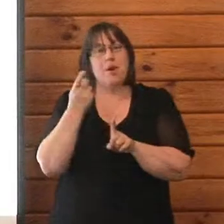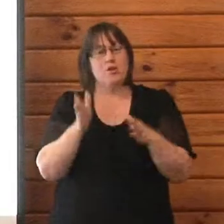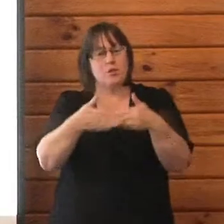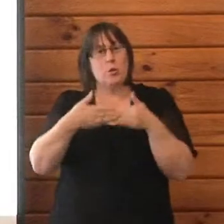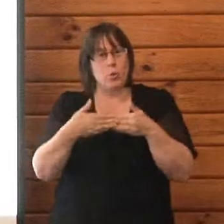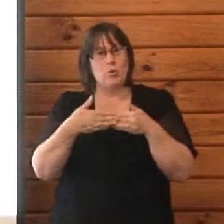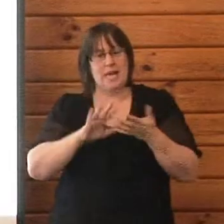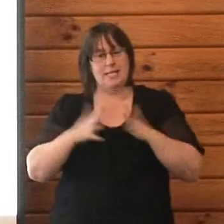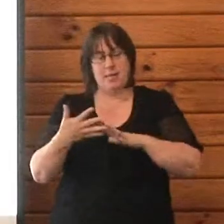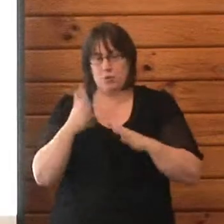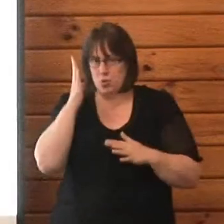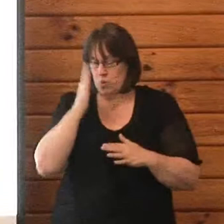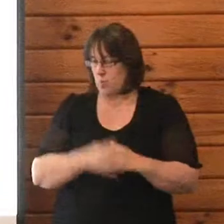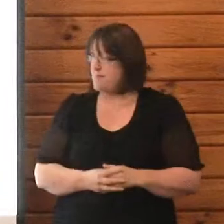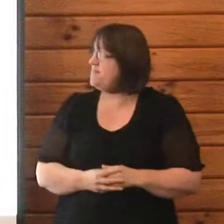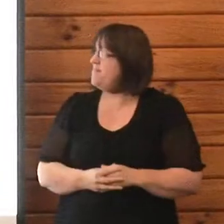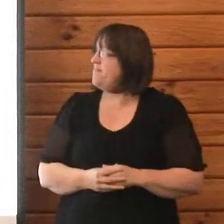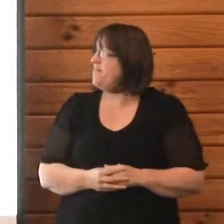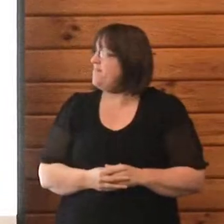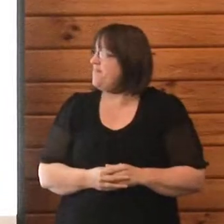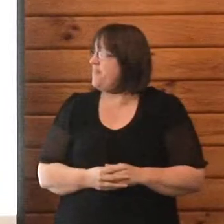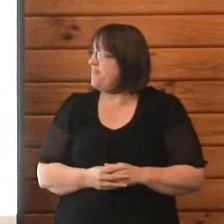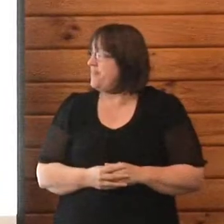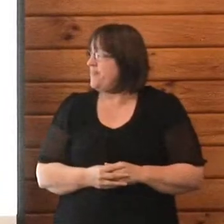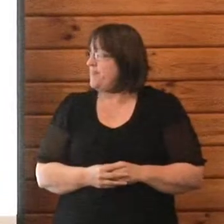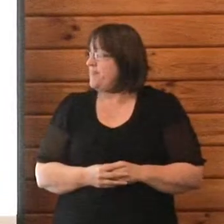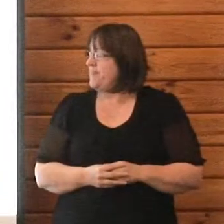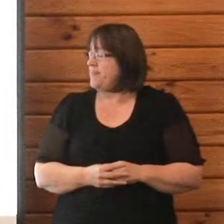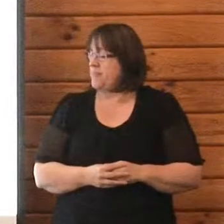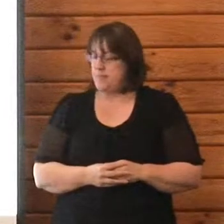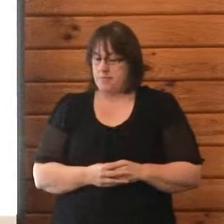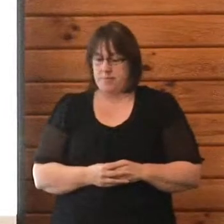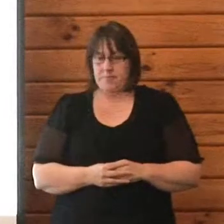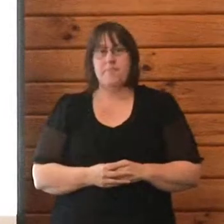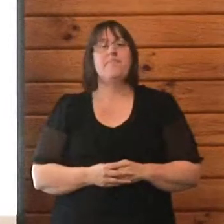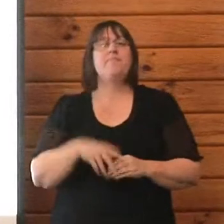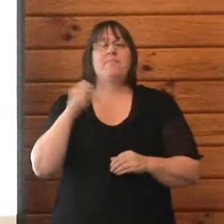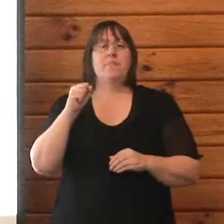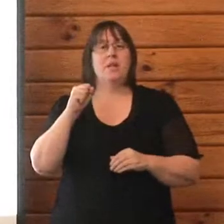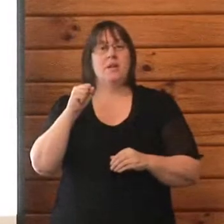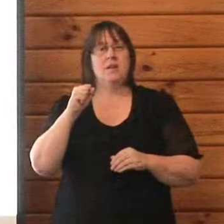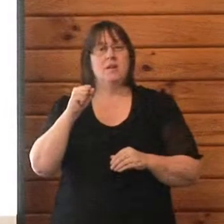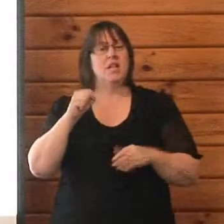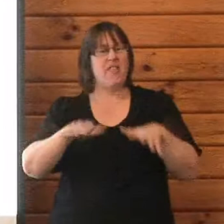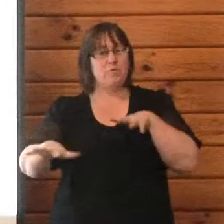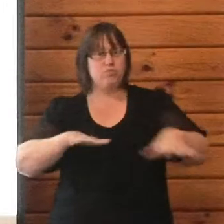We had very world record breaking and shaking intensity, and the